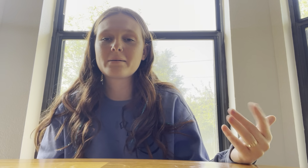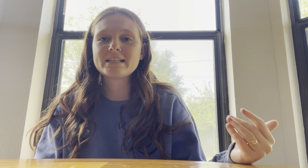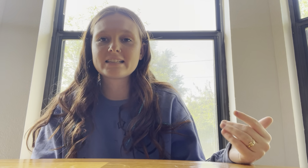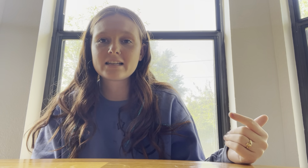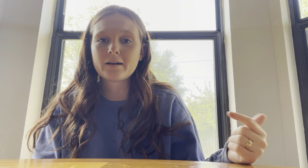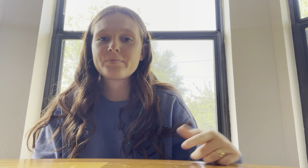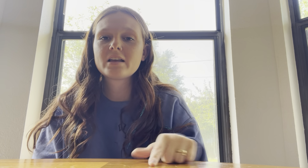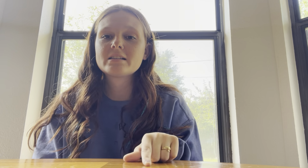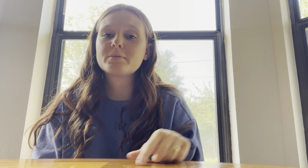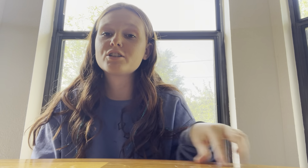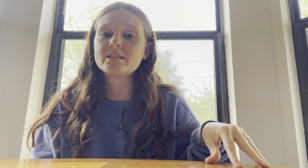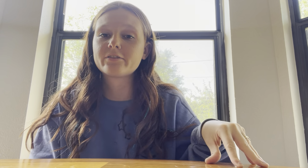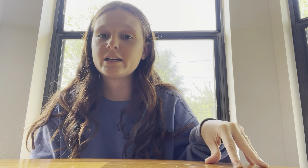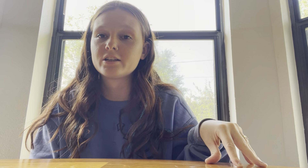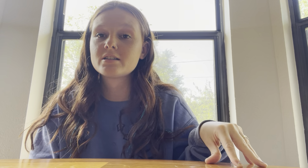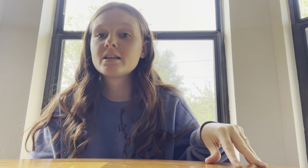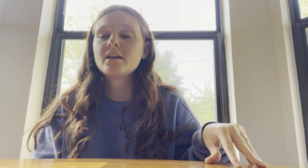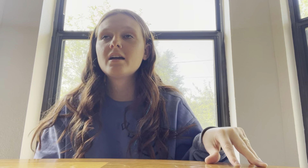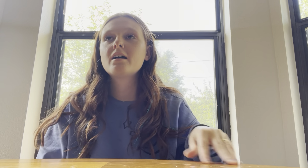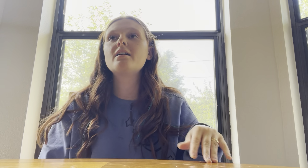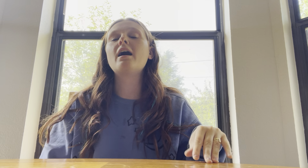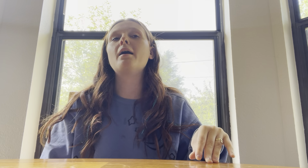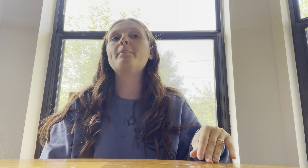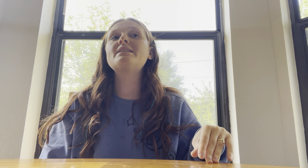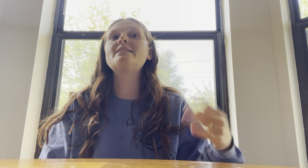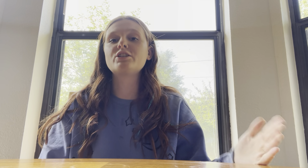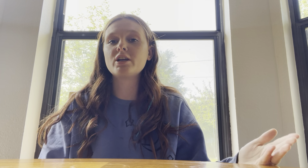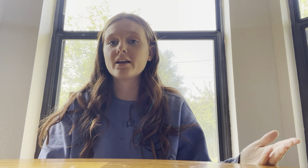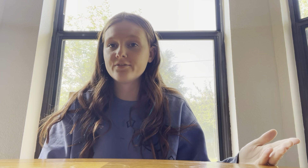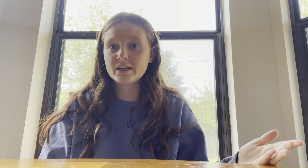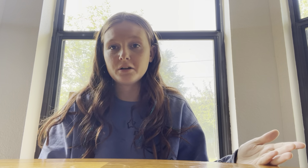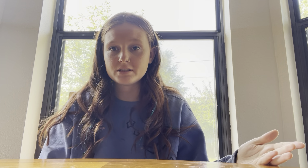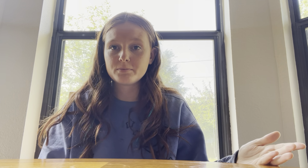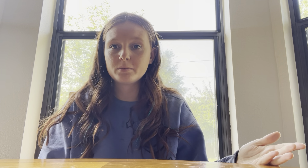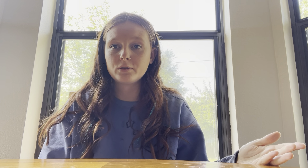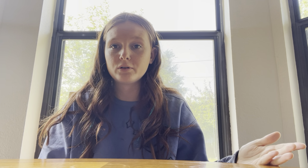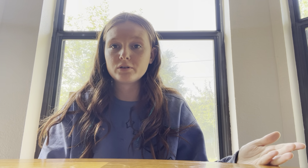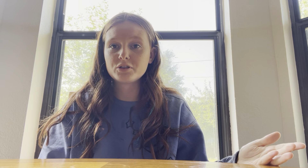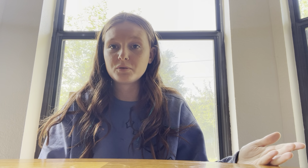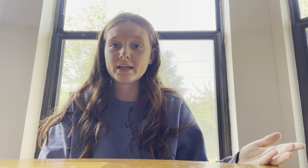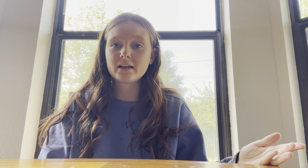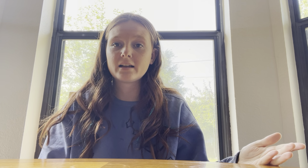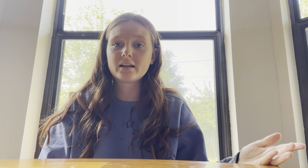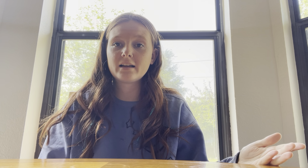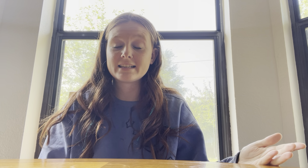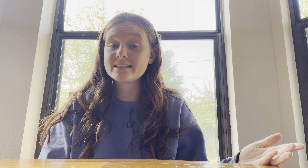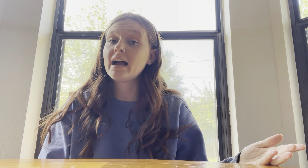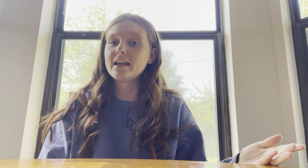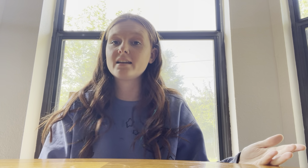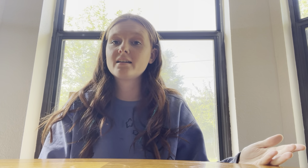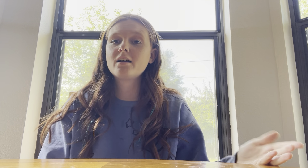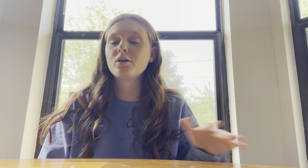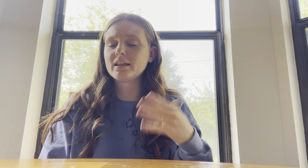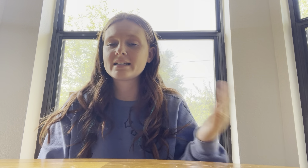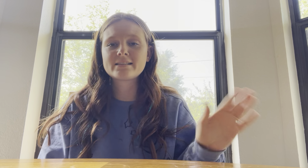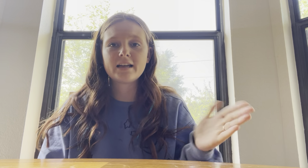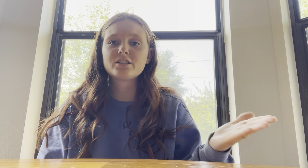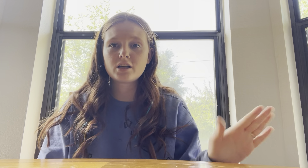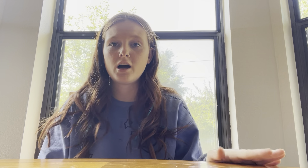on my TikTok is a bunch of deaf graders stitching videos of people doing a sign or, like, a sign song.